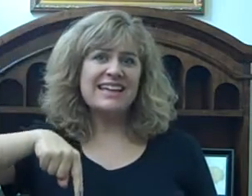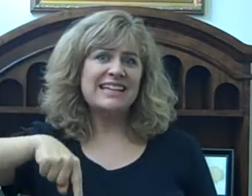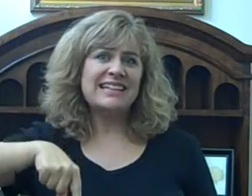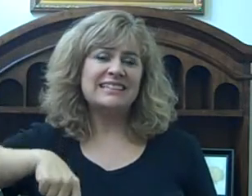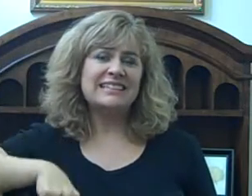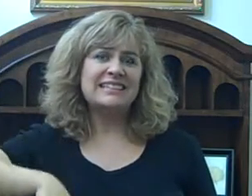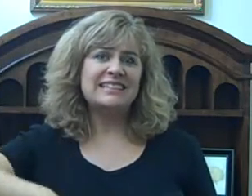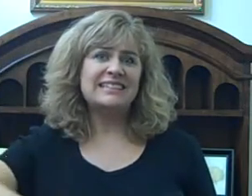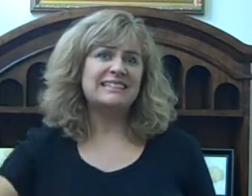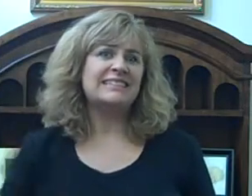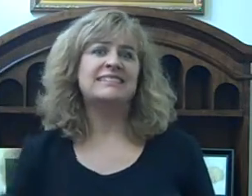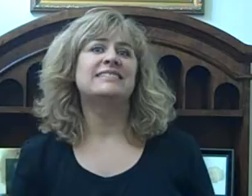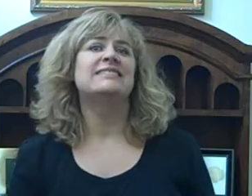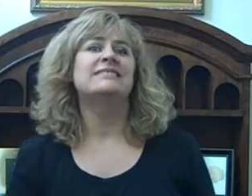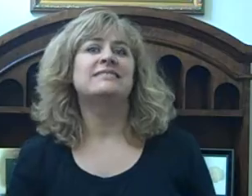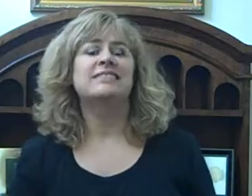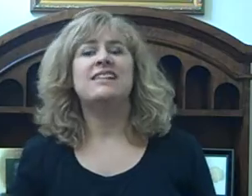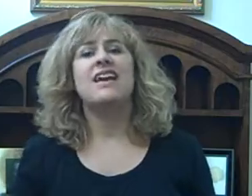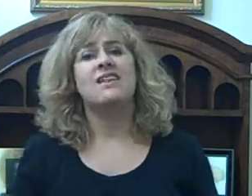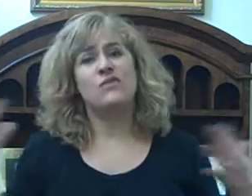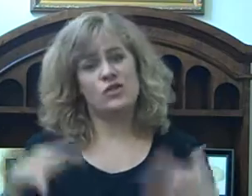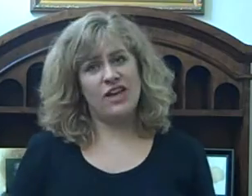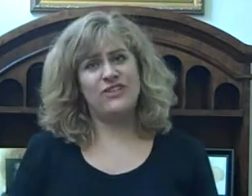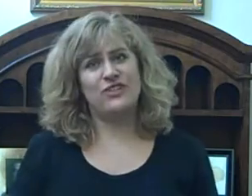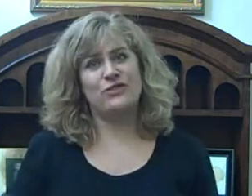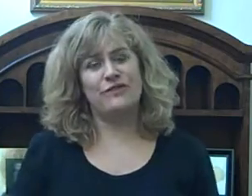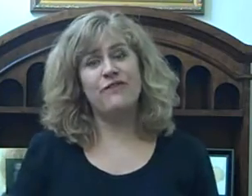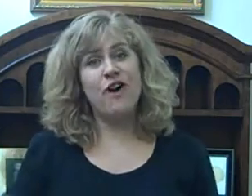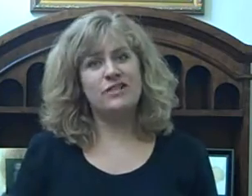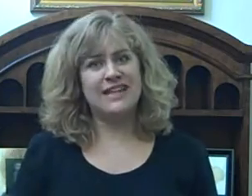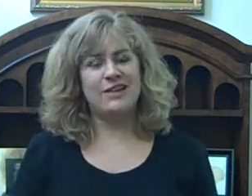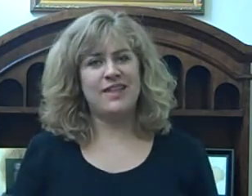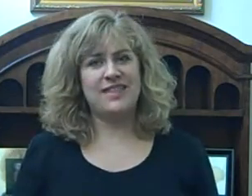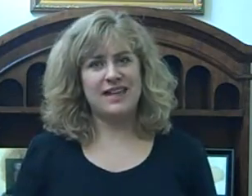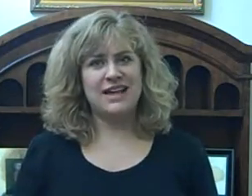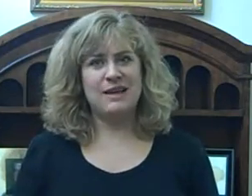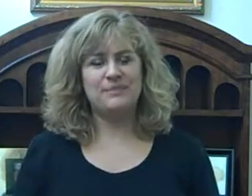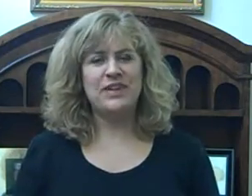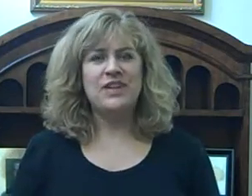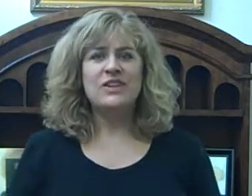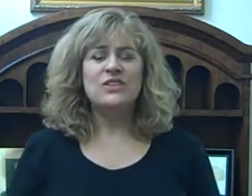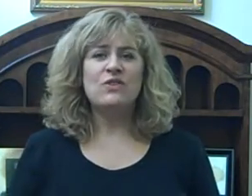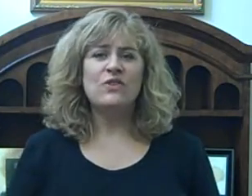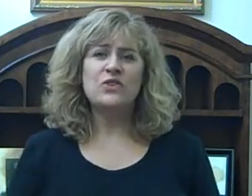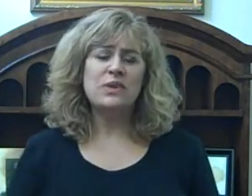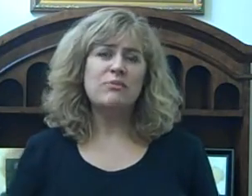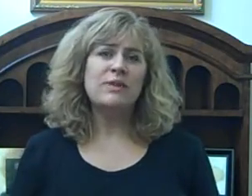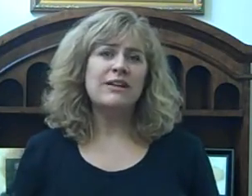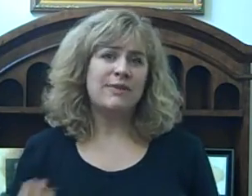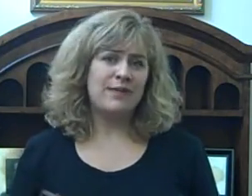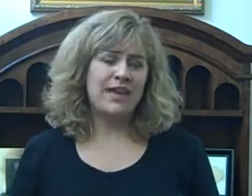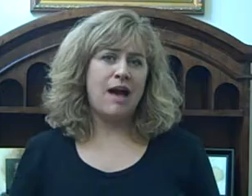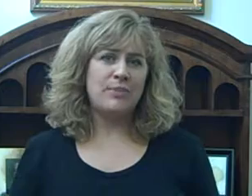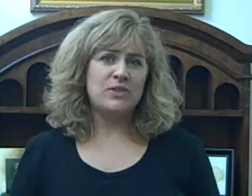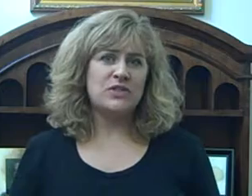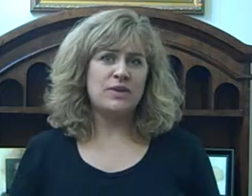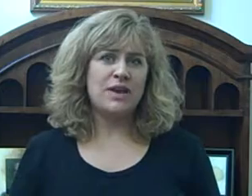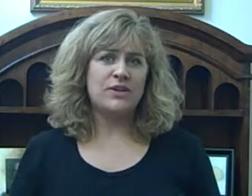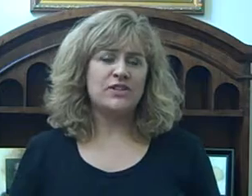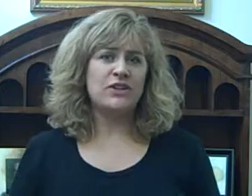and of course all the children fall down at that time. So first we ring around the apples, so we go